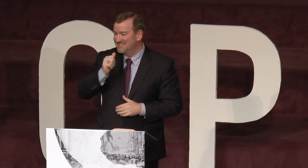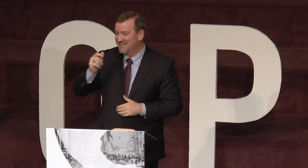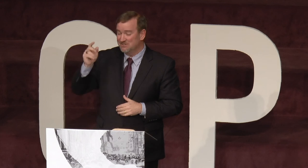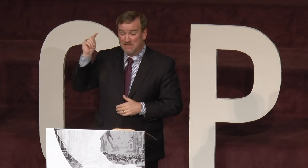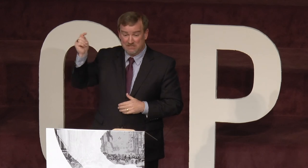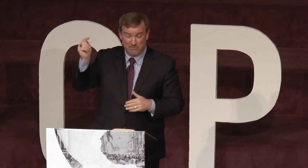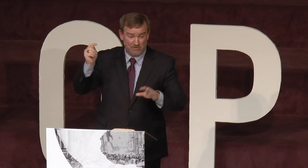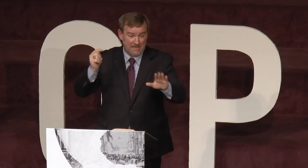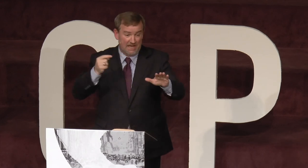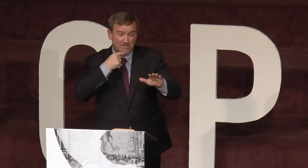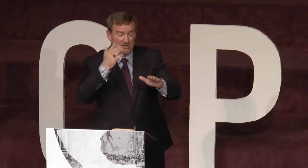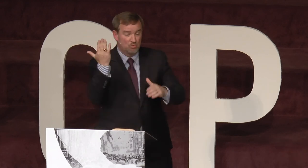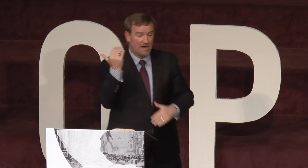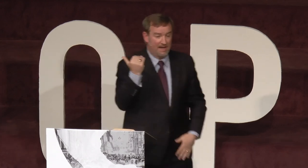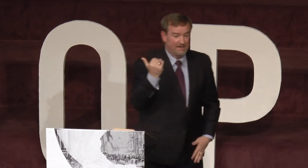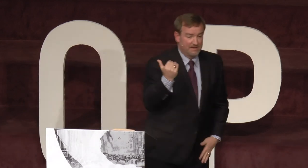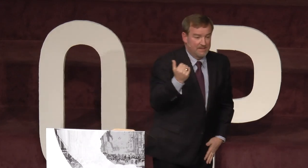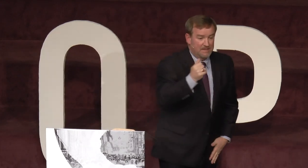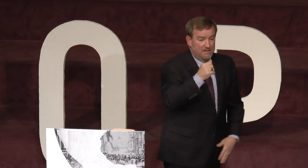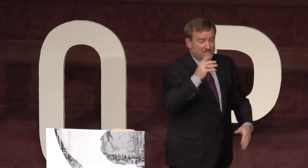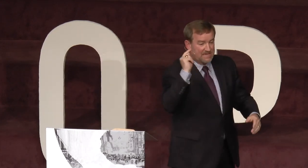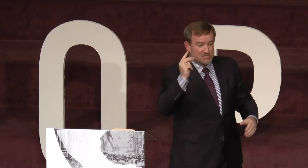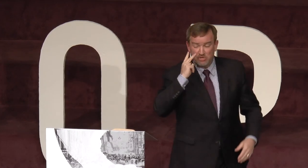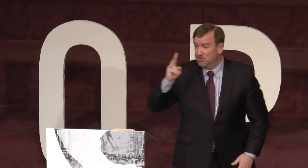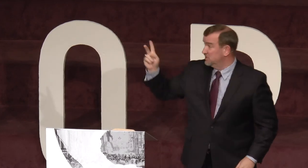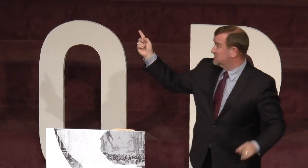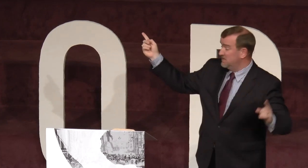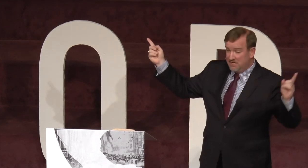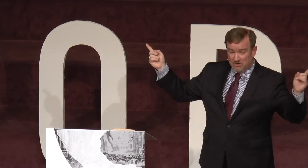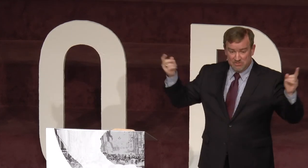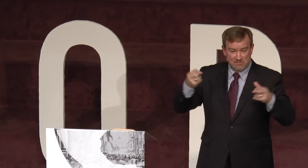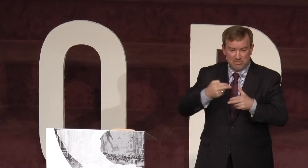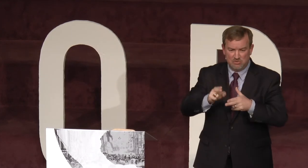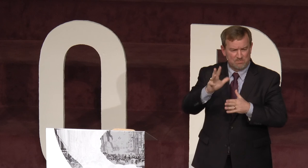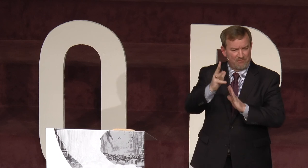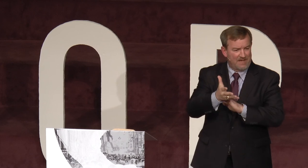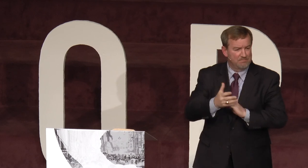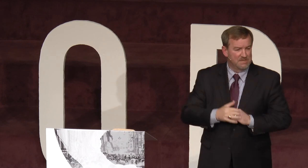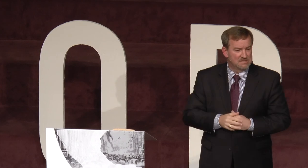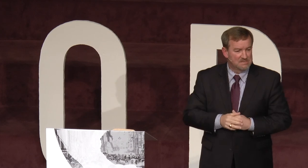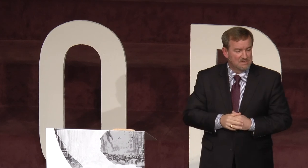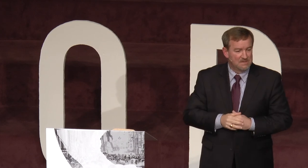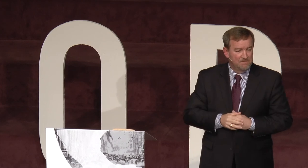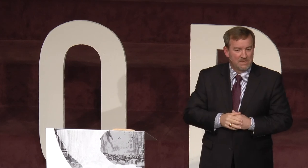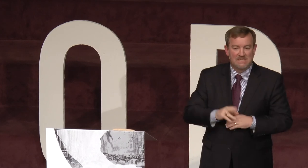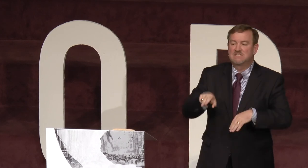Snare's testimony, and I'll tell you why. The testimony you're going to see here, just short, it's about five minutes, is